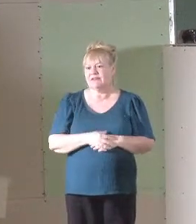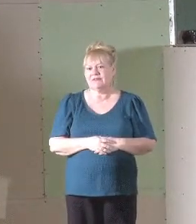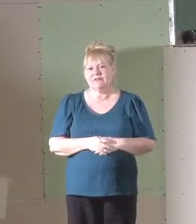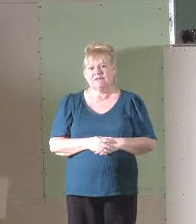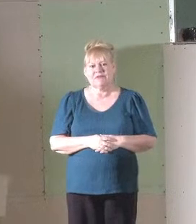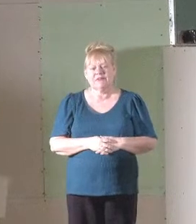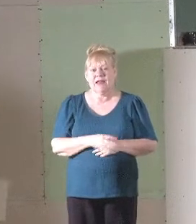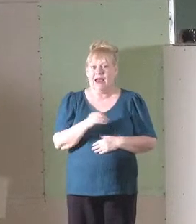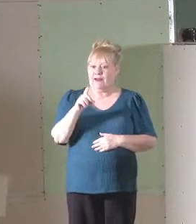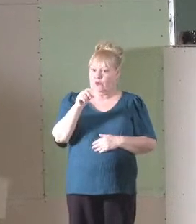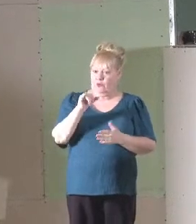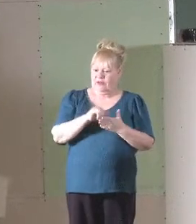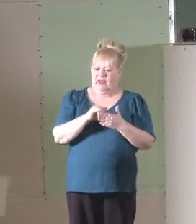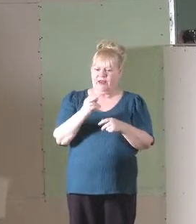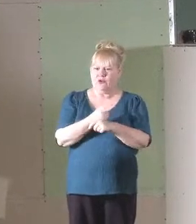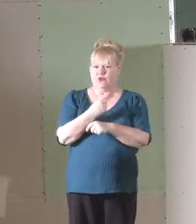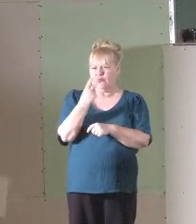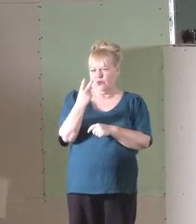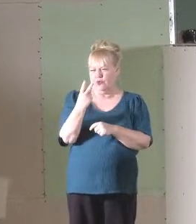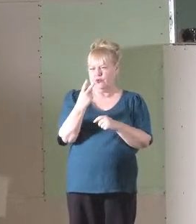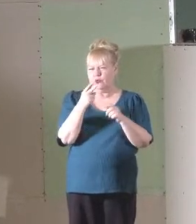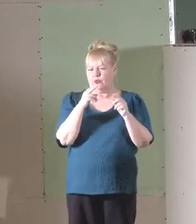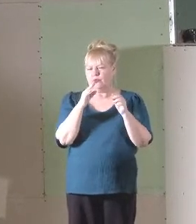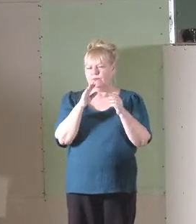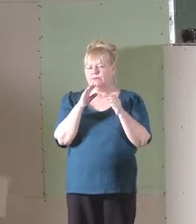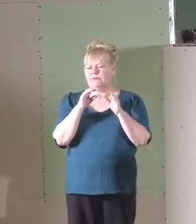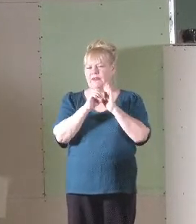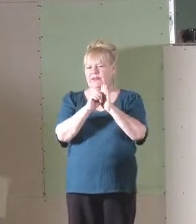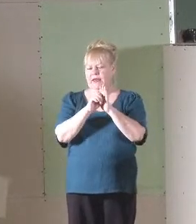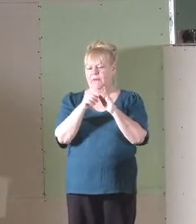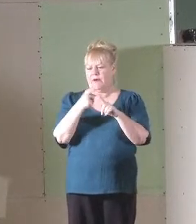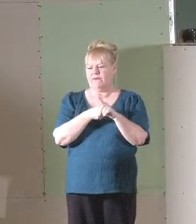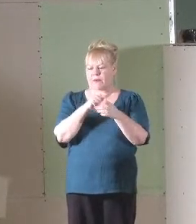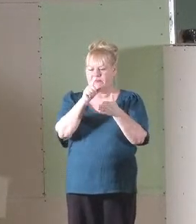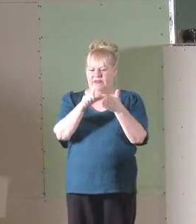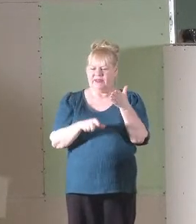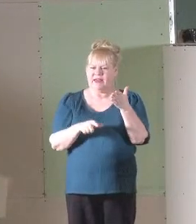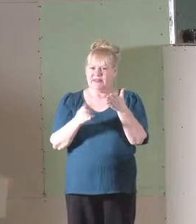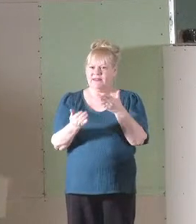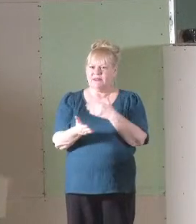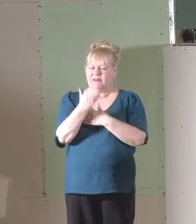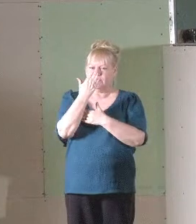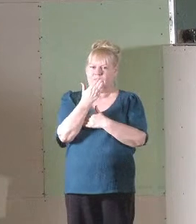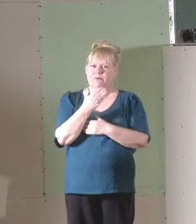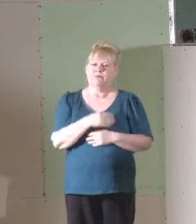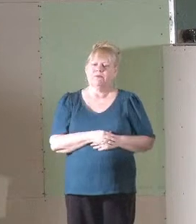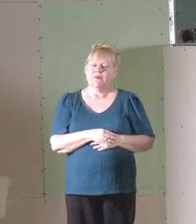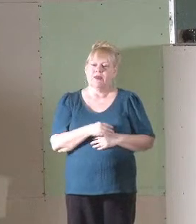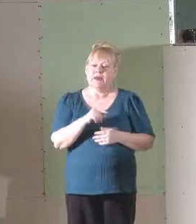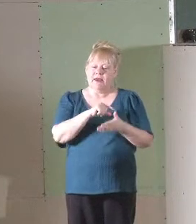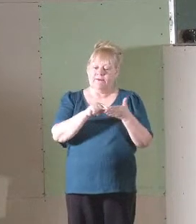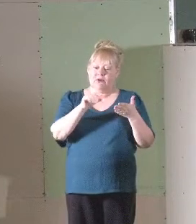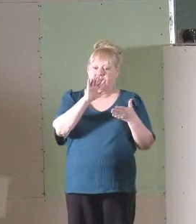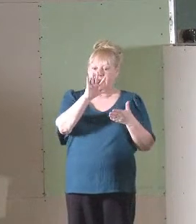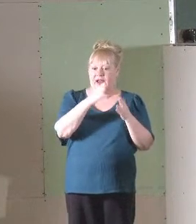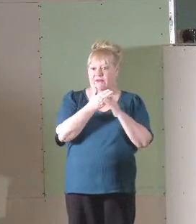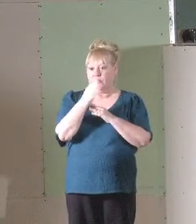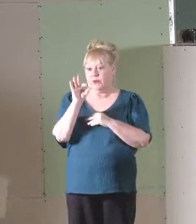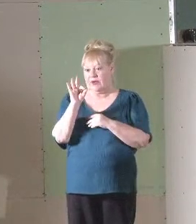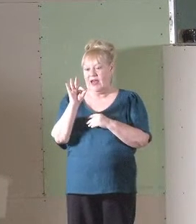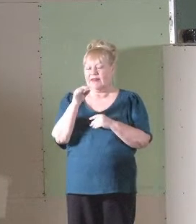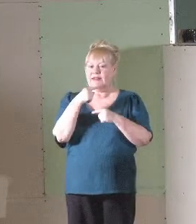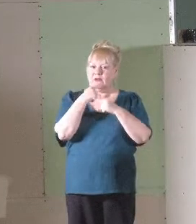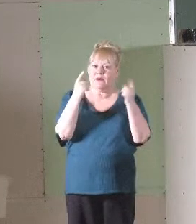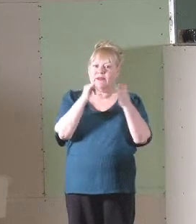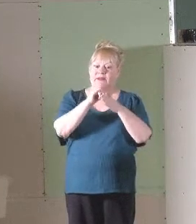And to do that, he uses two metaphors from our text this morning. Two metaphors for the church. In verses 5 through 9, he